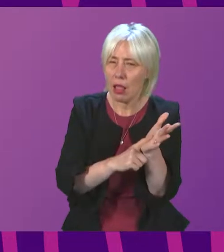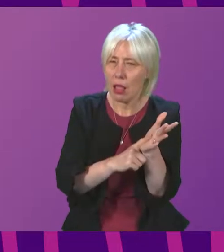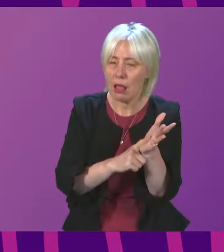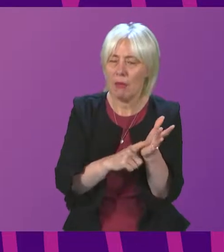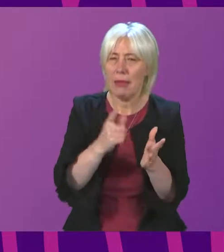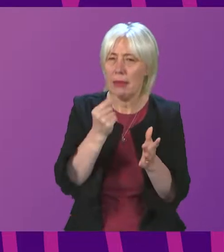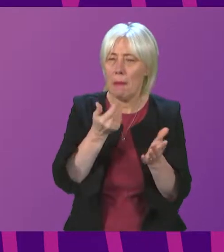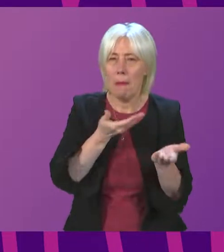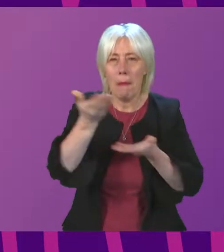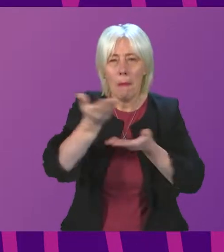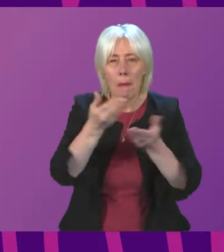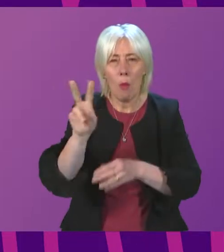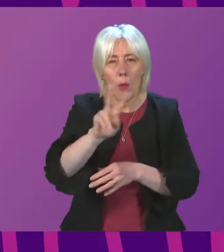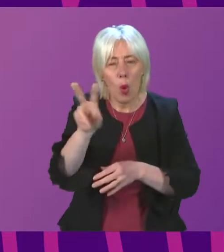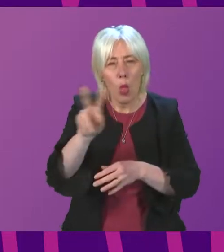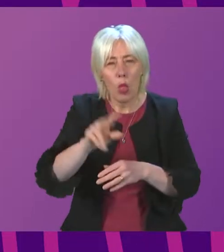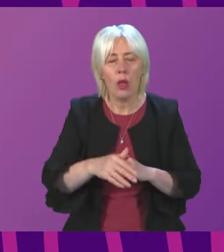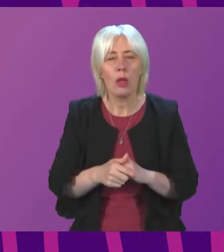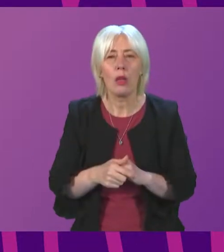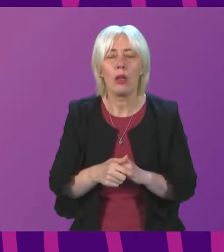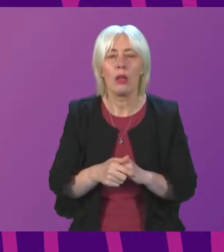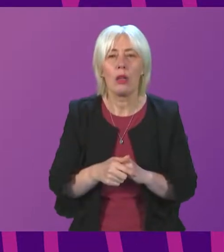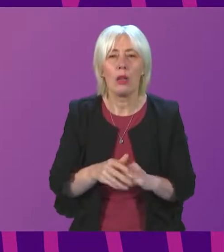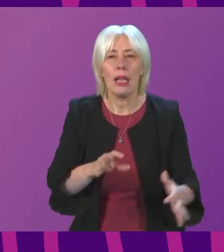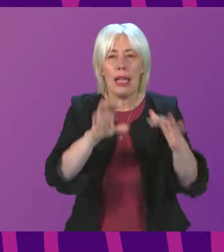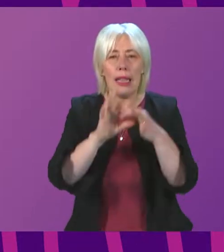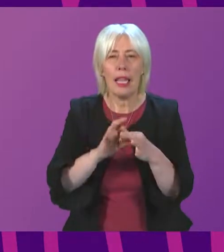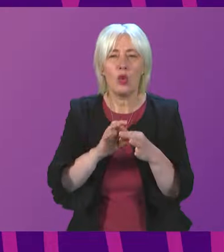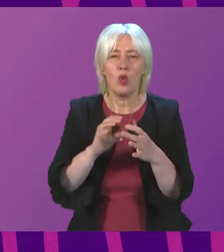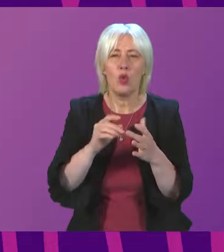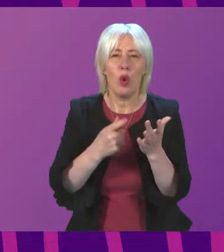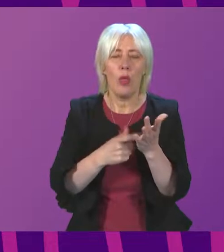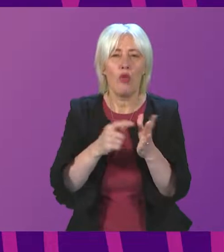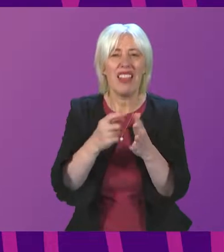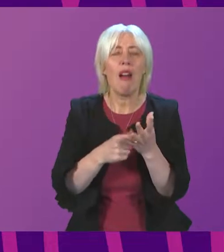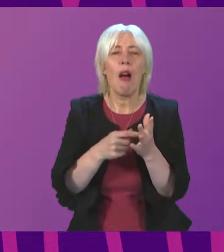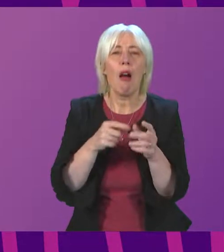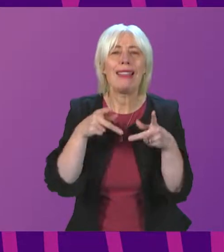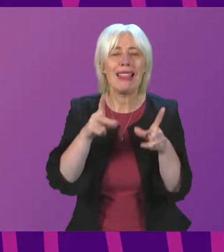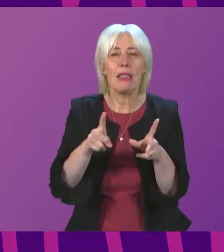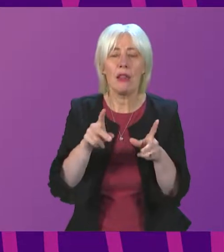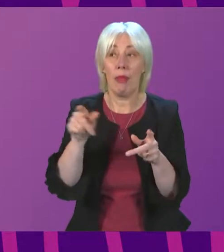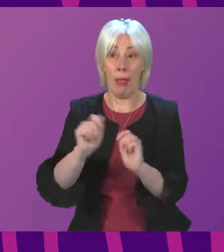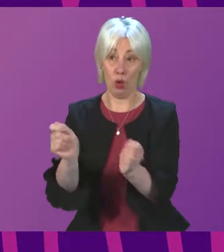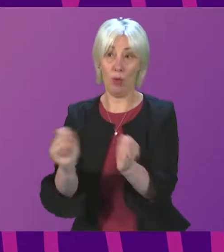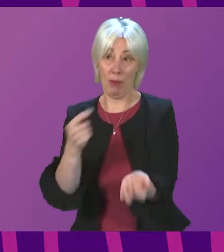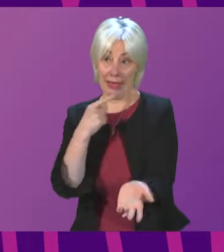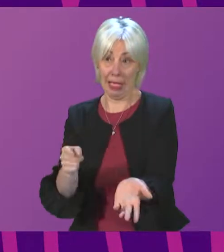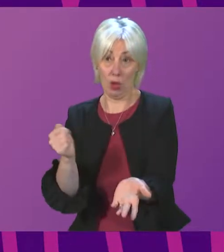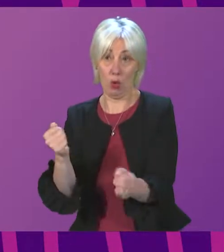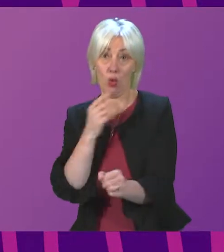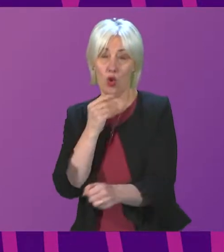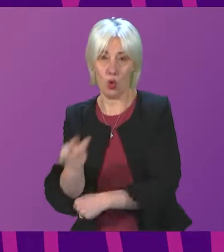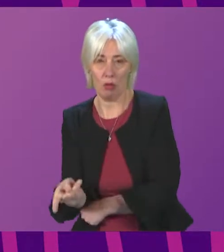correspondence with them, with reference to the cooperative radar system that's been discussed in the papers. But I do think that